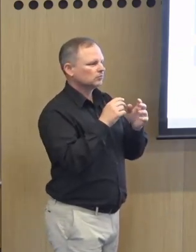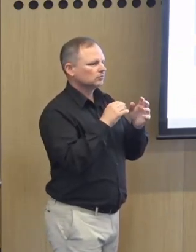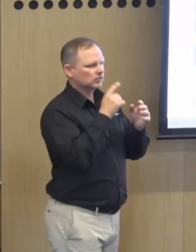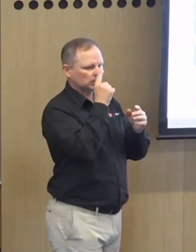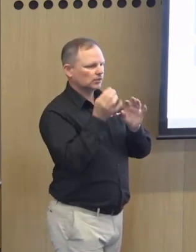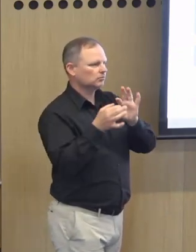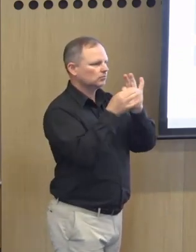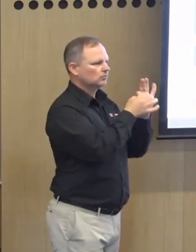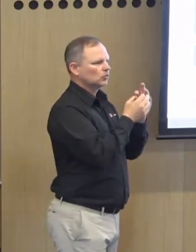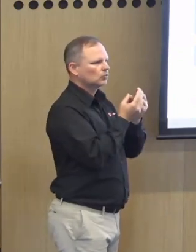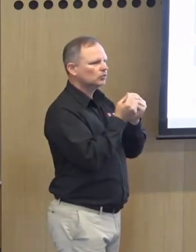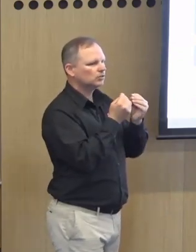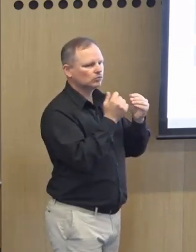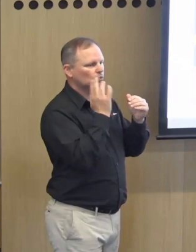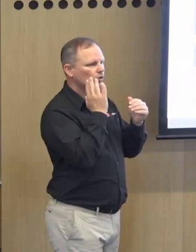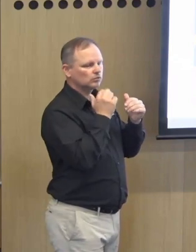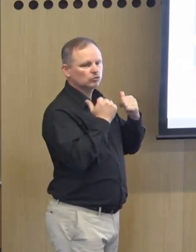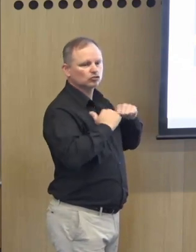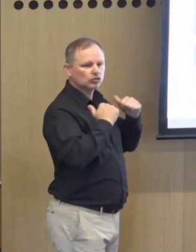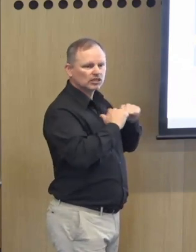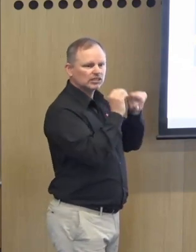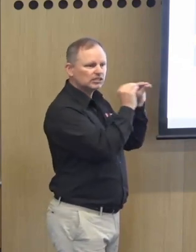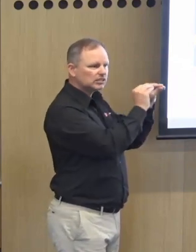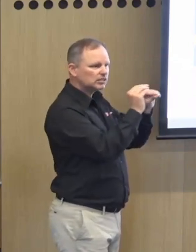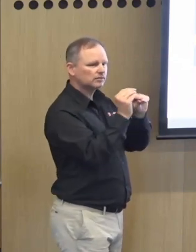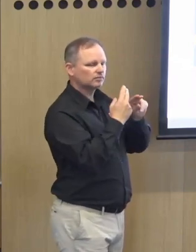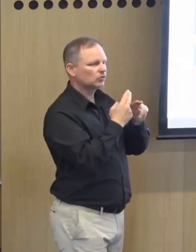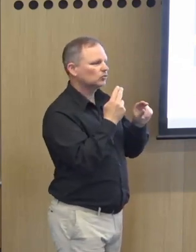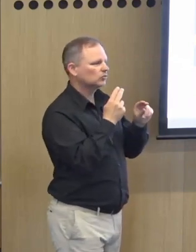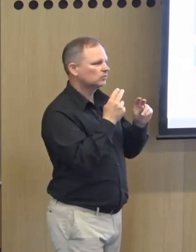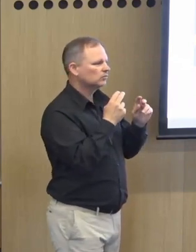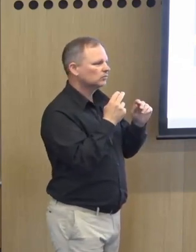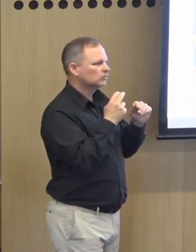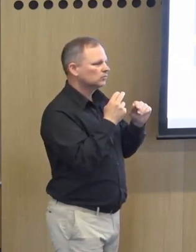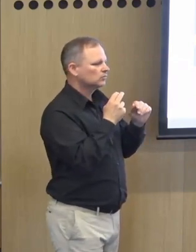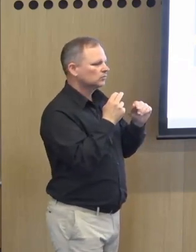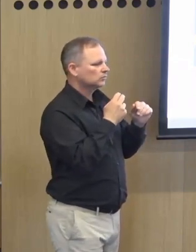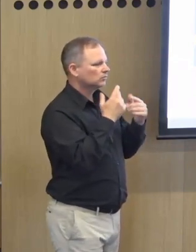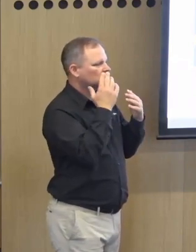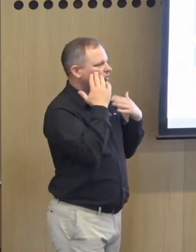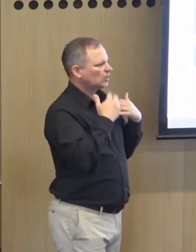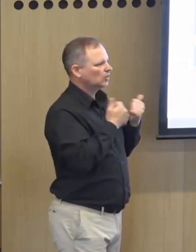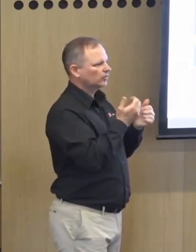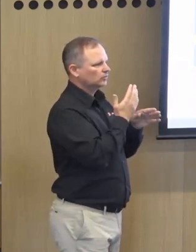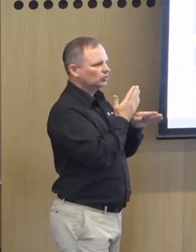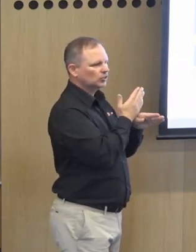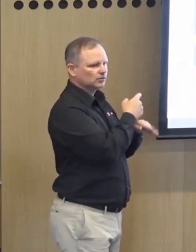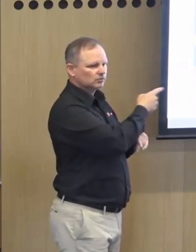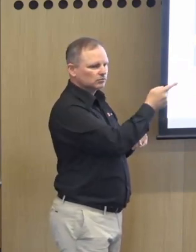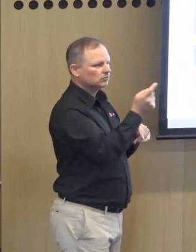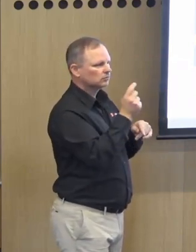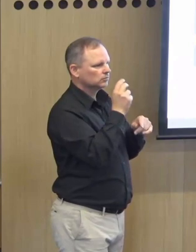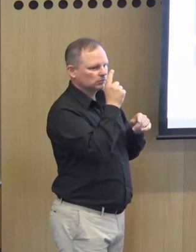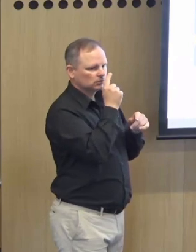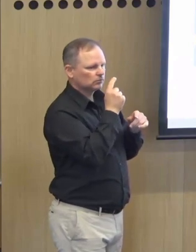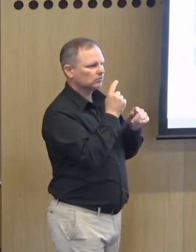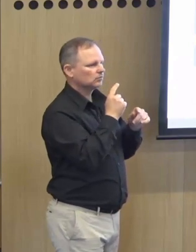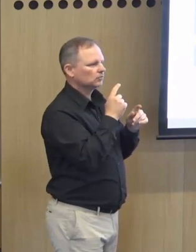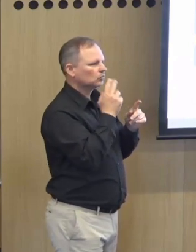and of course conducting deaf led evaluation of the implementation of the model of care with ongoing assessment review analysis and evaluation